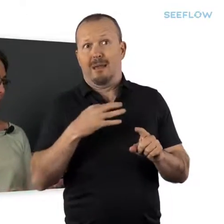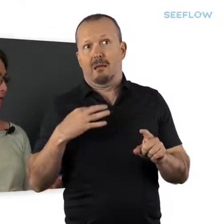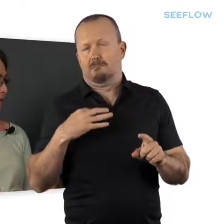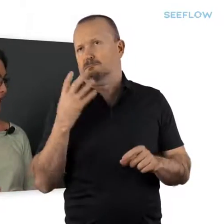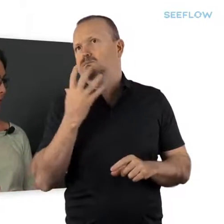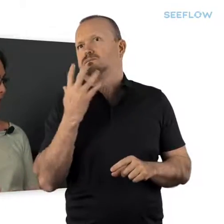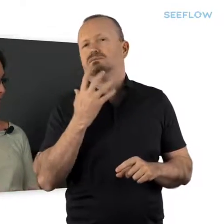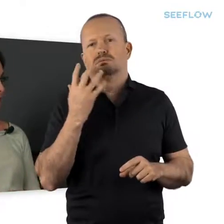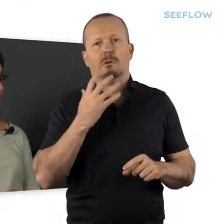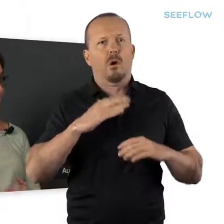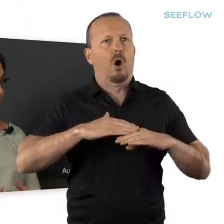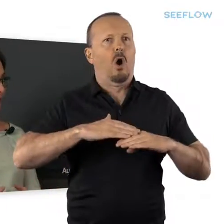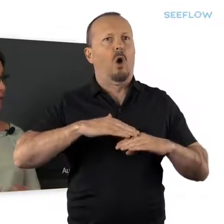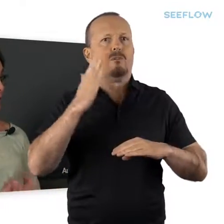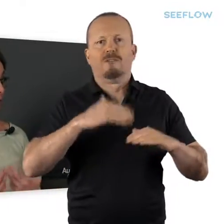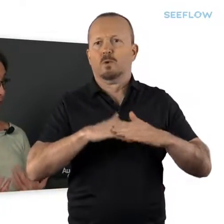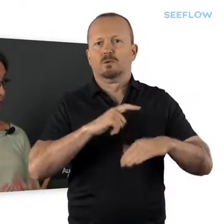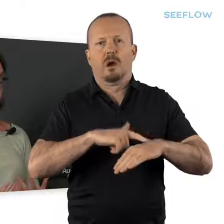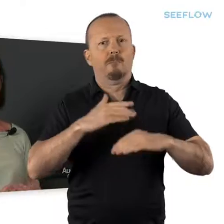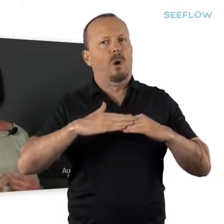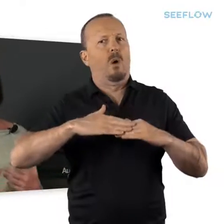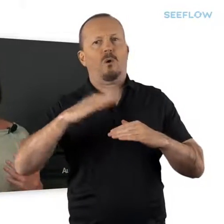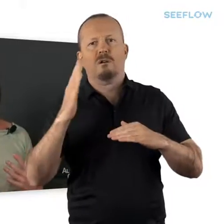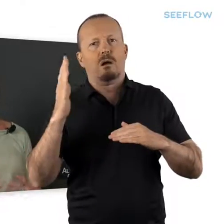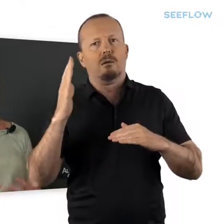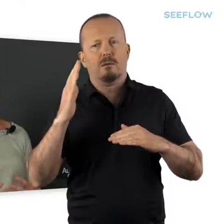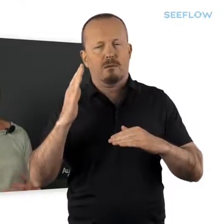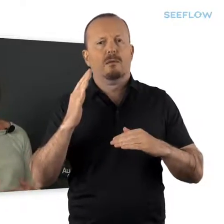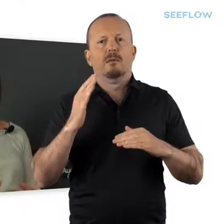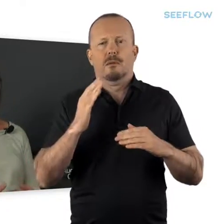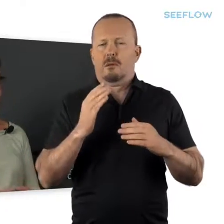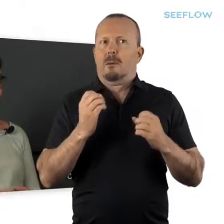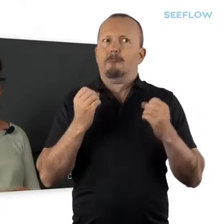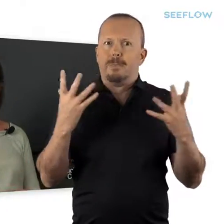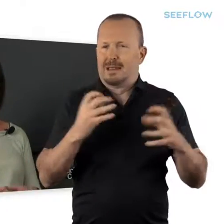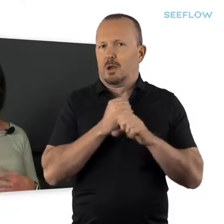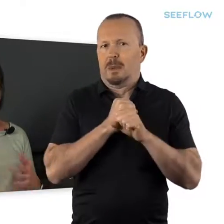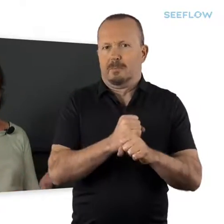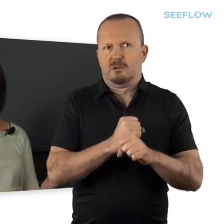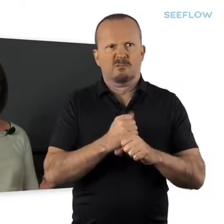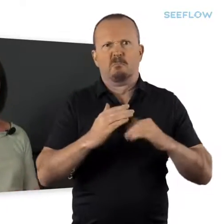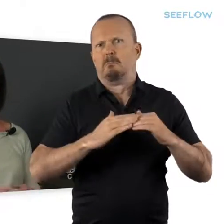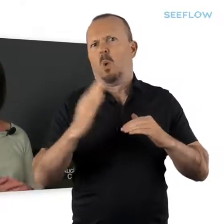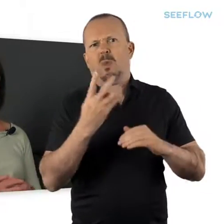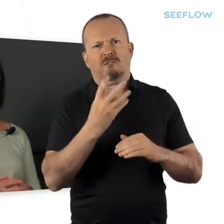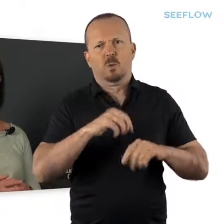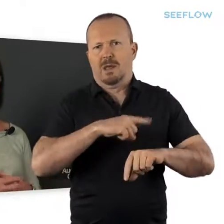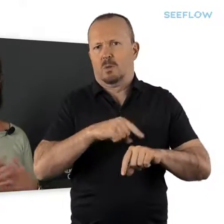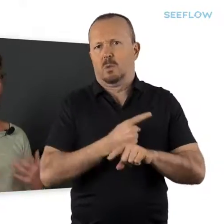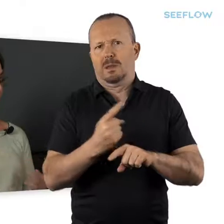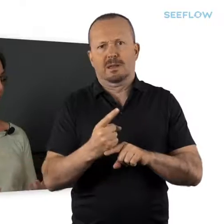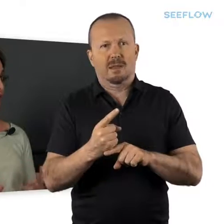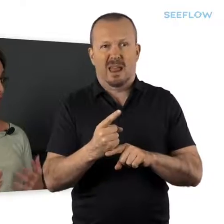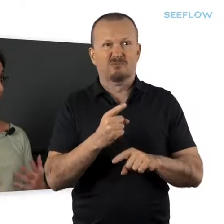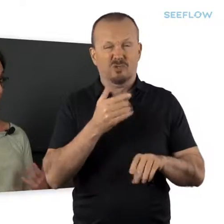is more than full-time really. It is a significant both professional and personal commitment, certainly more than 40 hours a week,